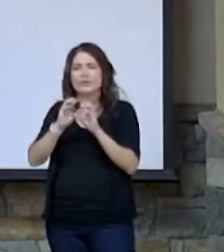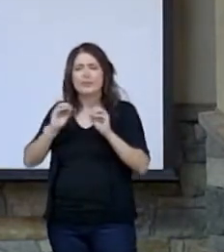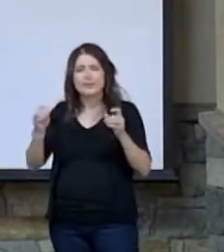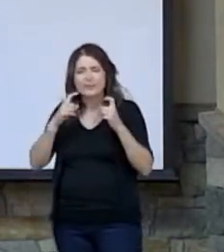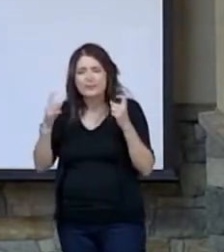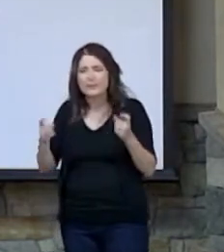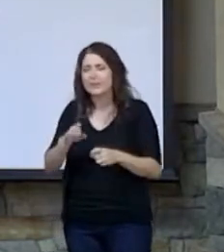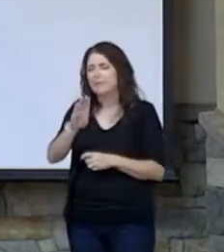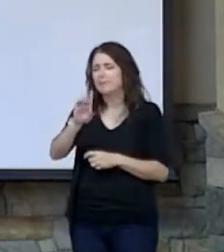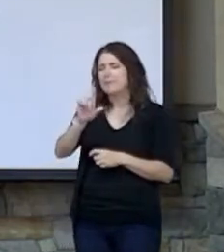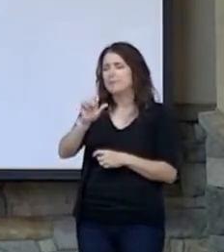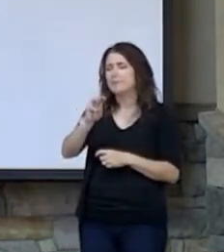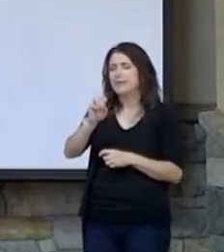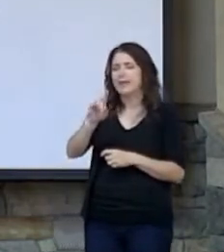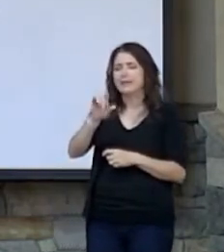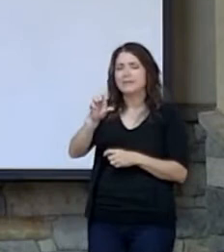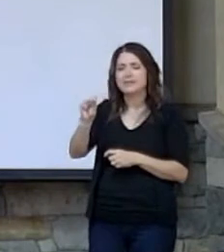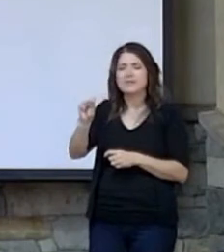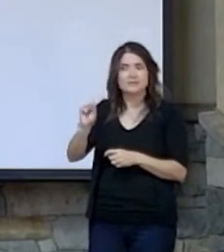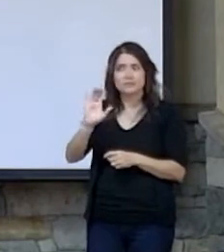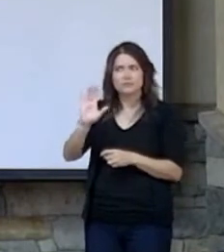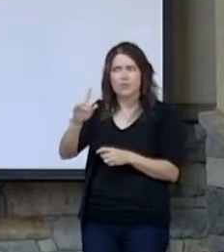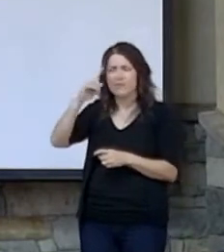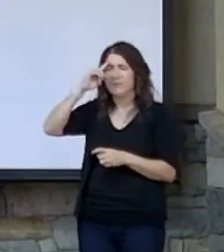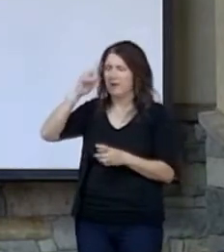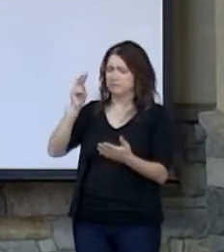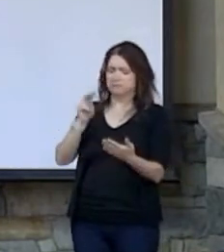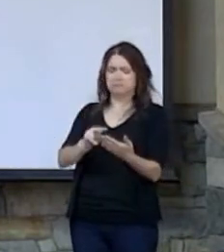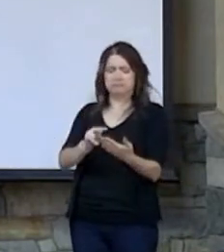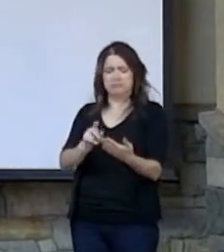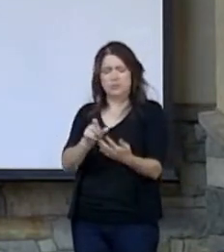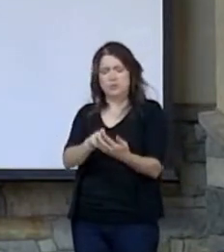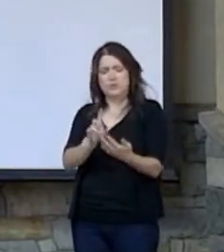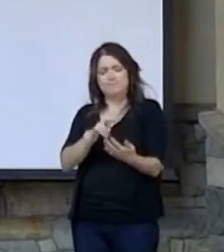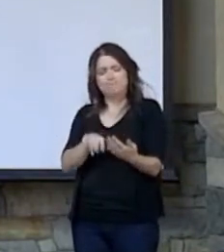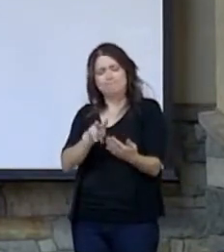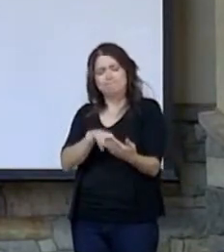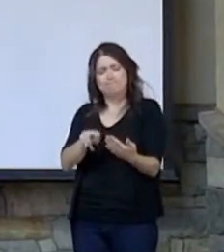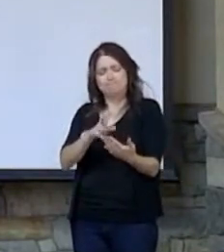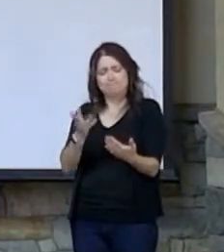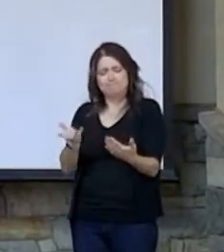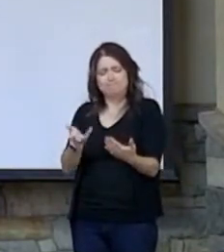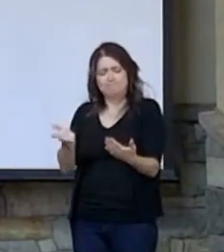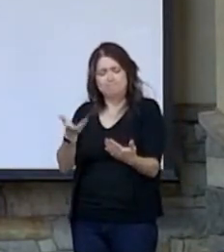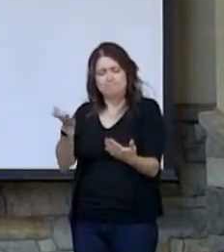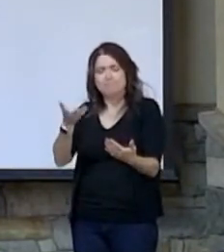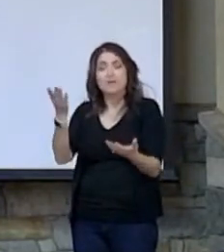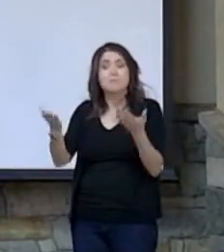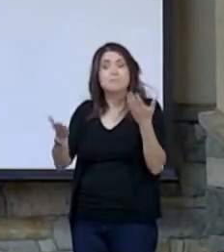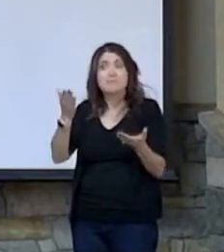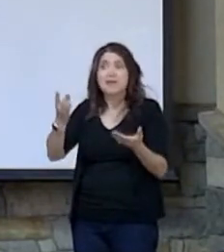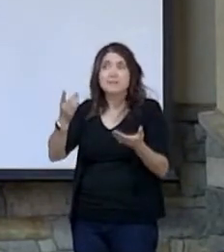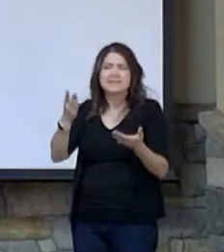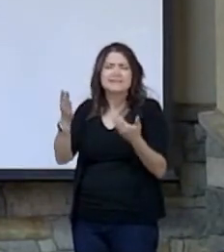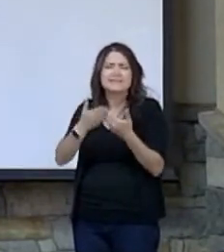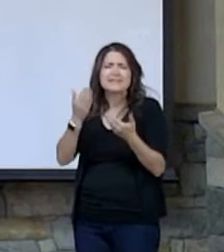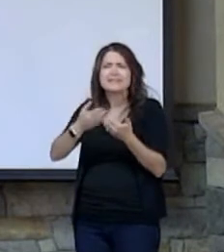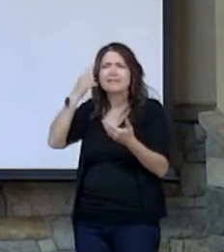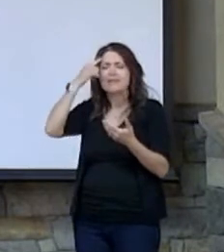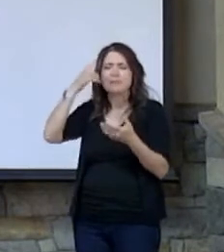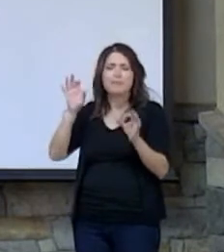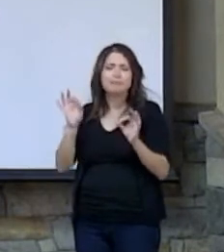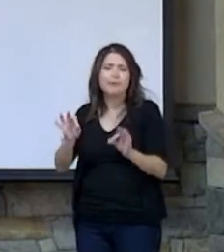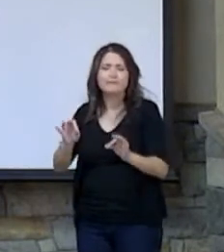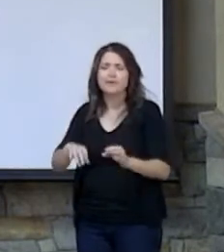I don't know where your mind goes when you see that word, but I think it's easy maybe to think about perfect or without